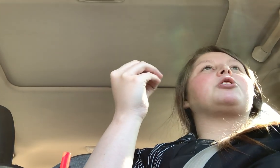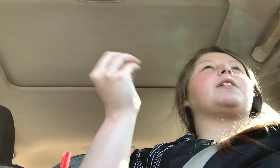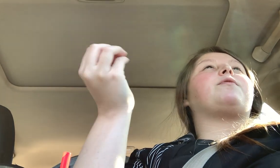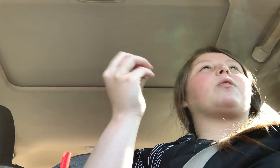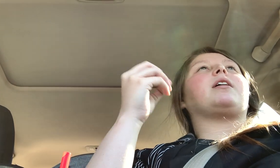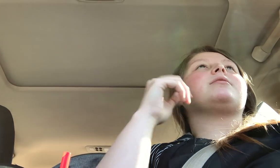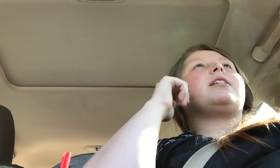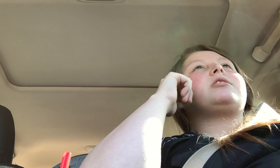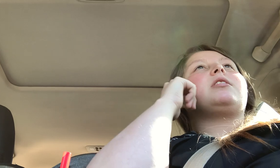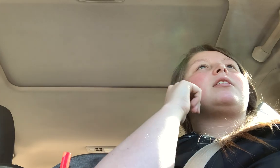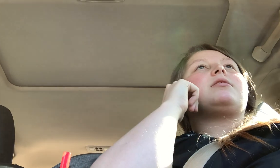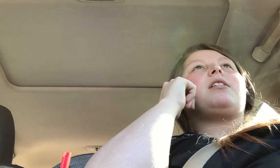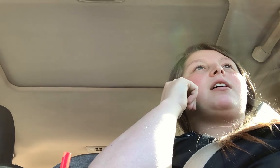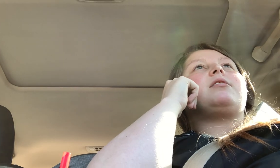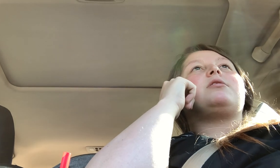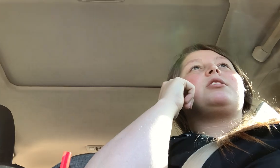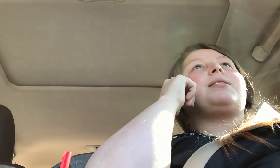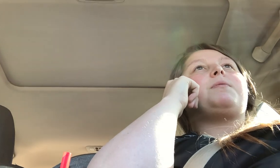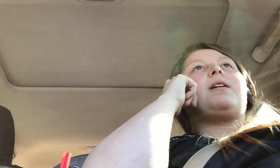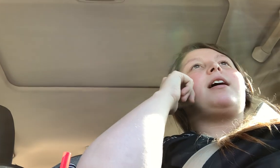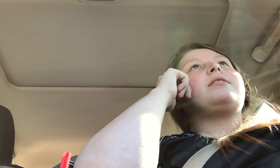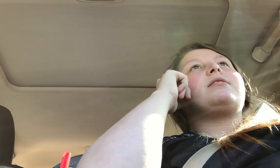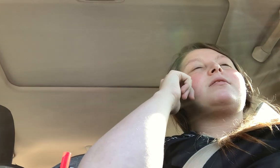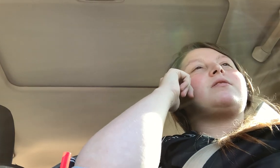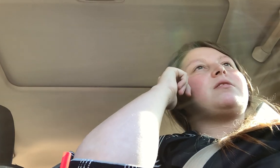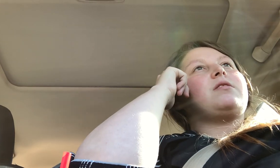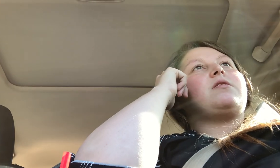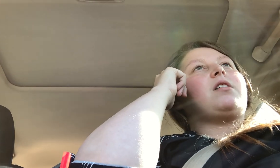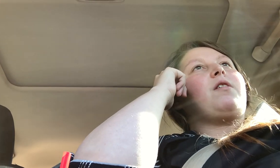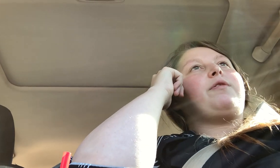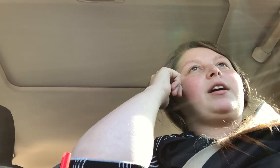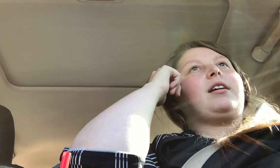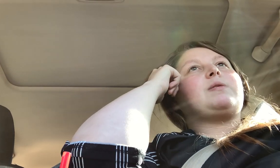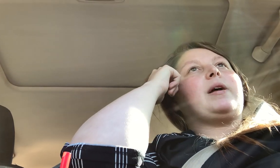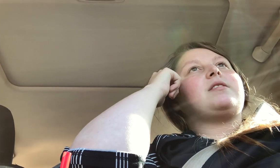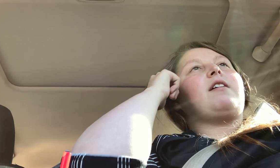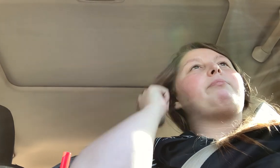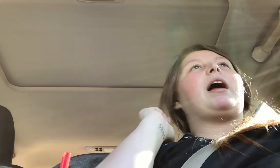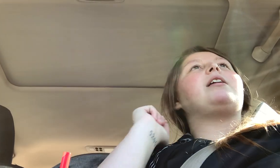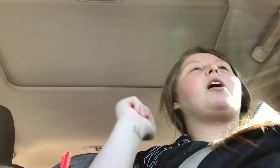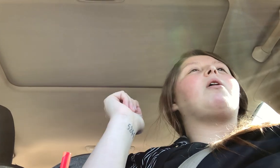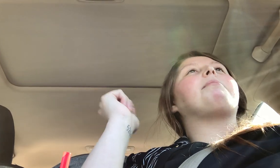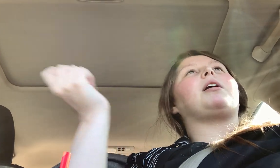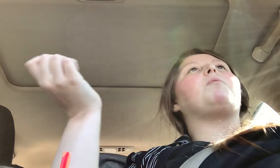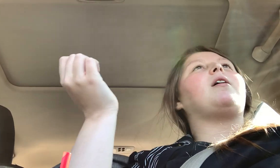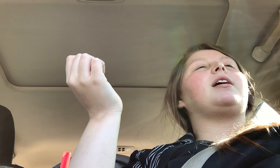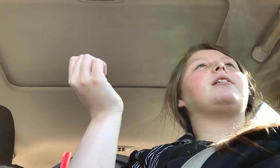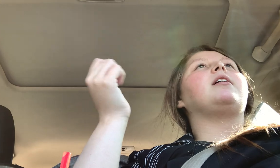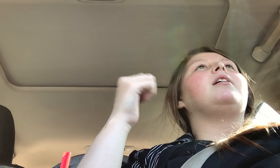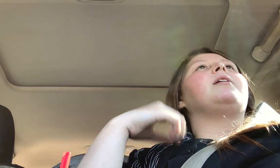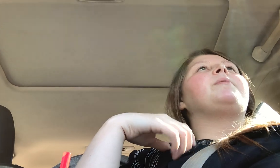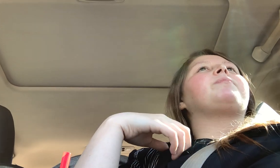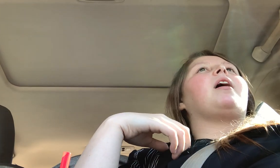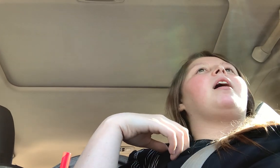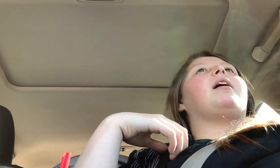actually afford it. Cause that junk is not cheap. You guys, it is so freaking expensive, but I know I'm going to want it. Um,